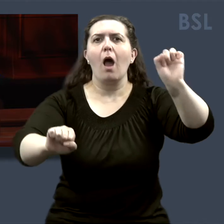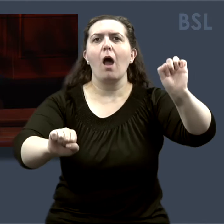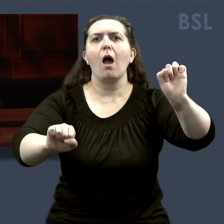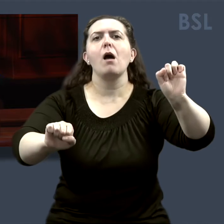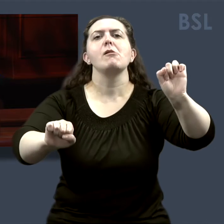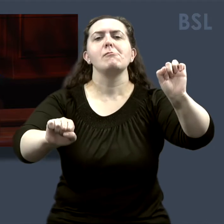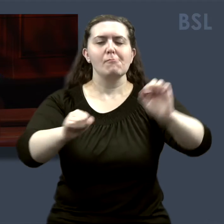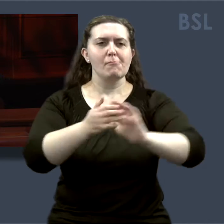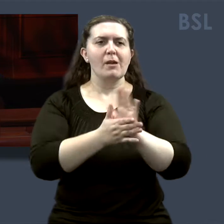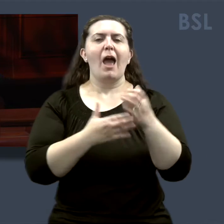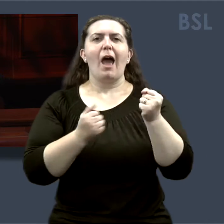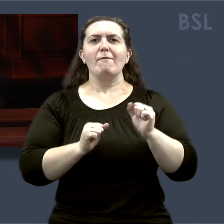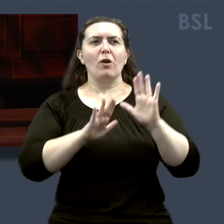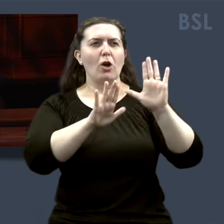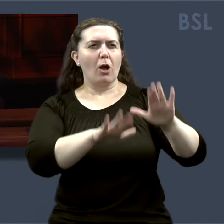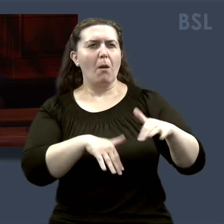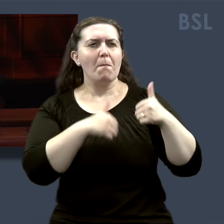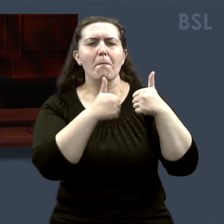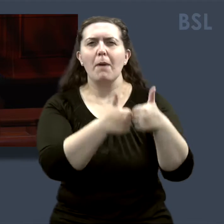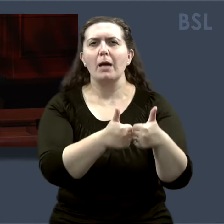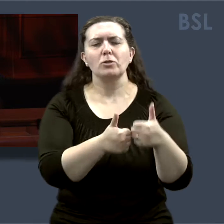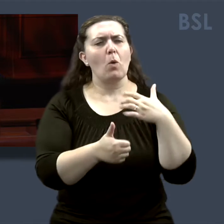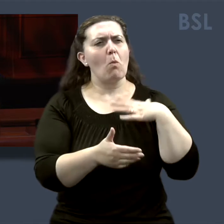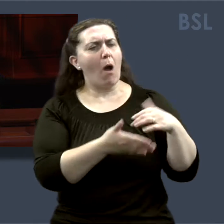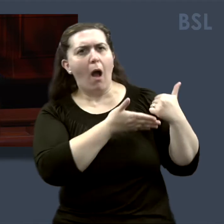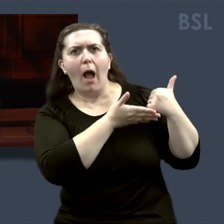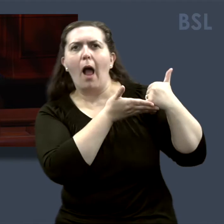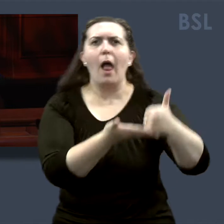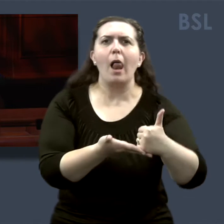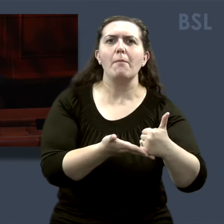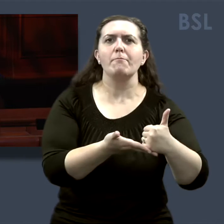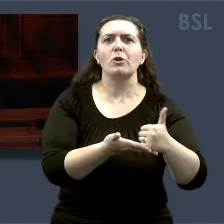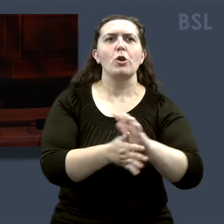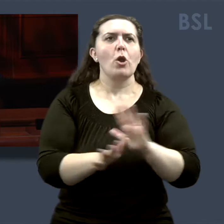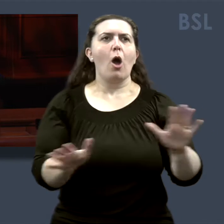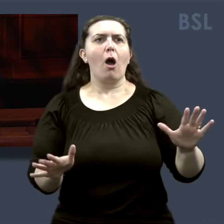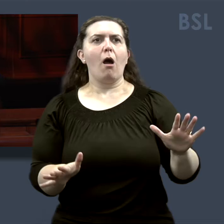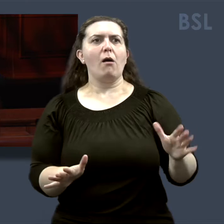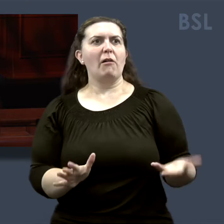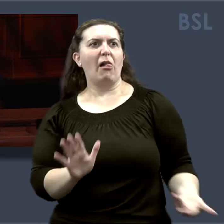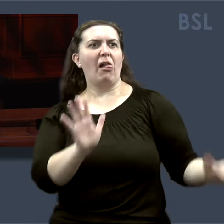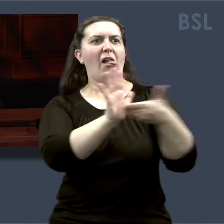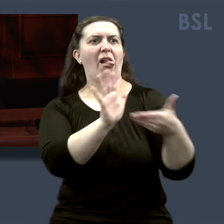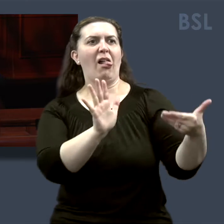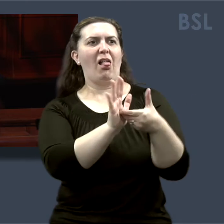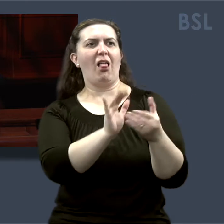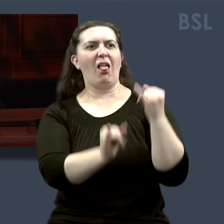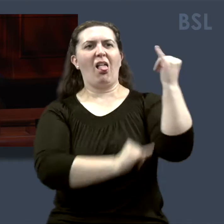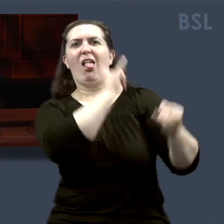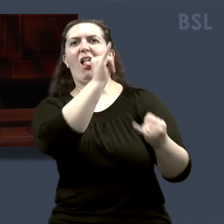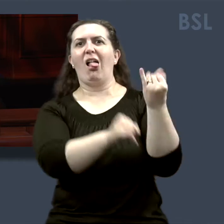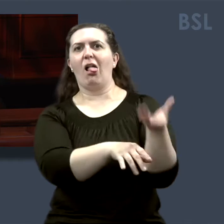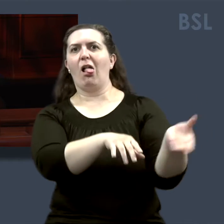would instead react with compassion and a desire to help instead of adding to their burdens with our judgment?